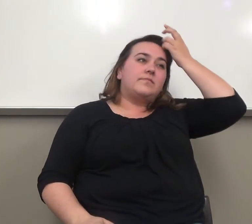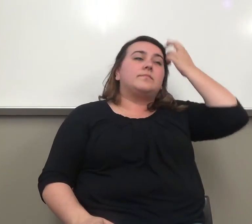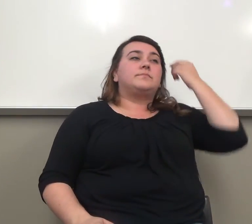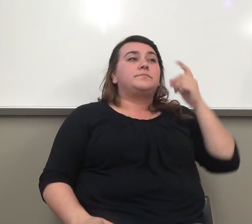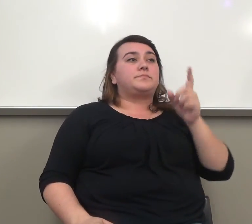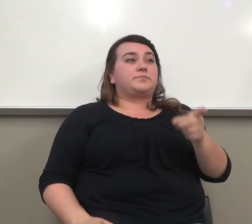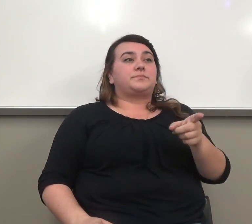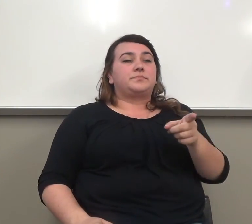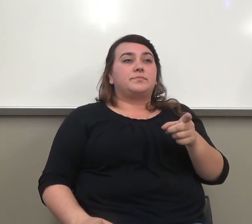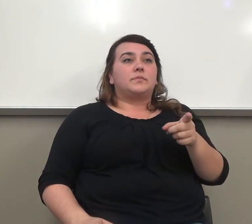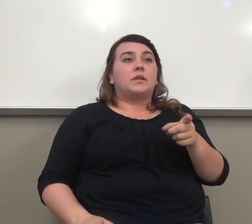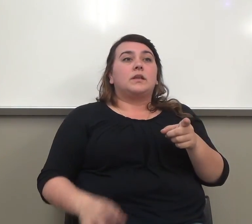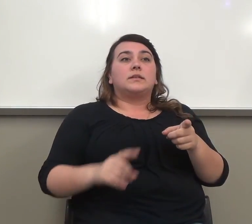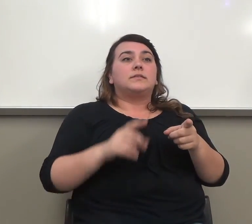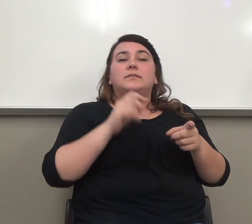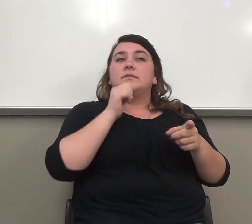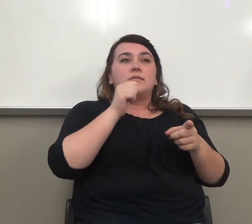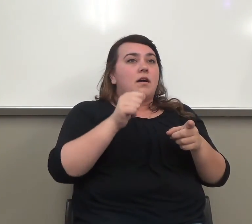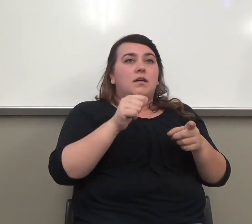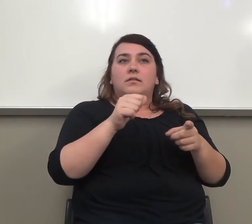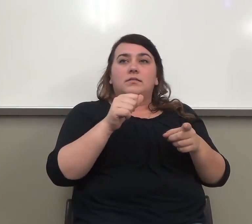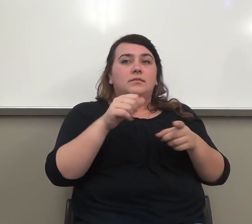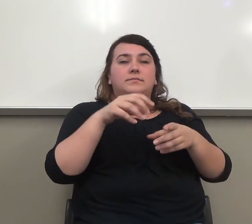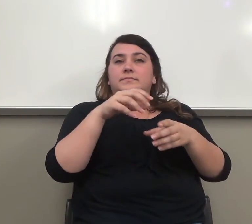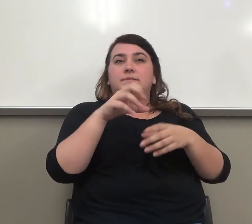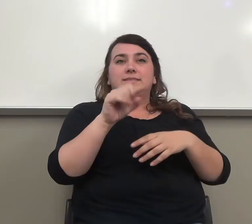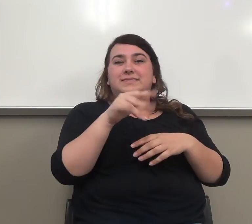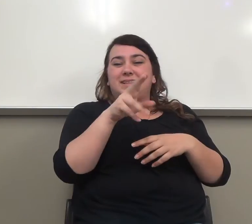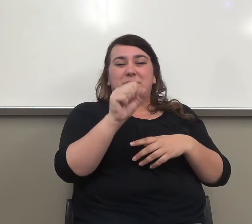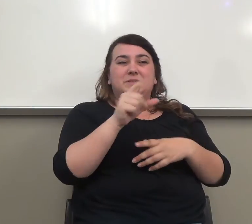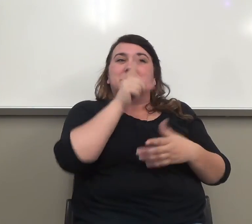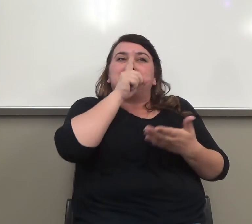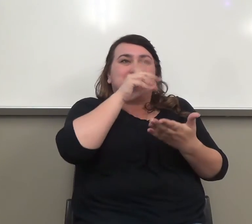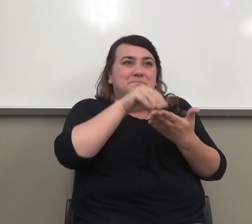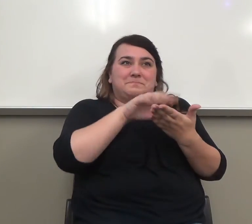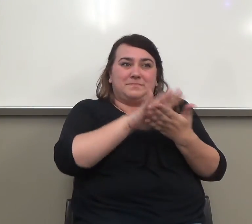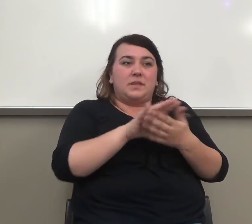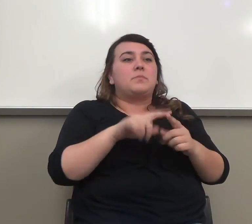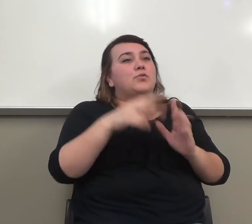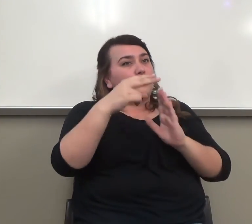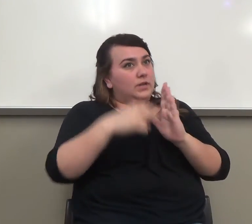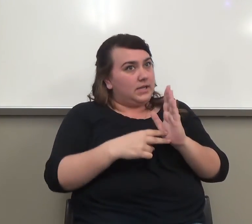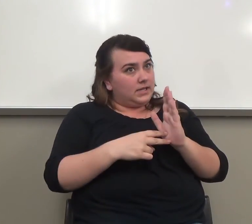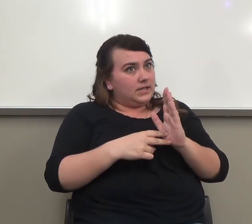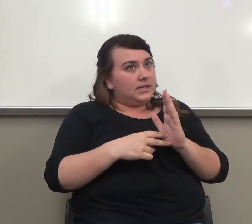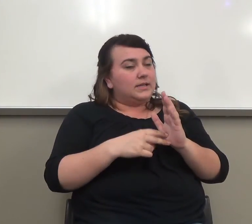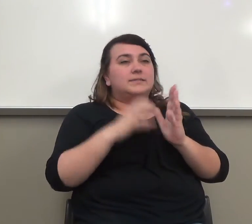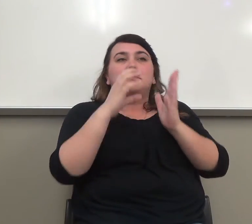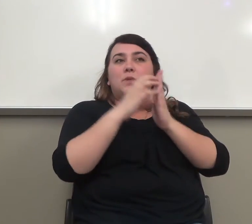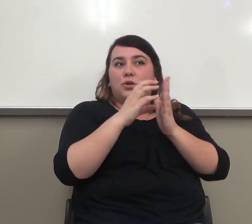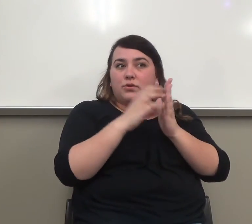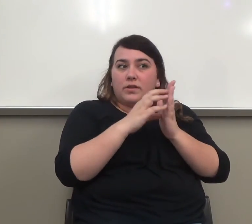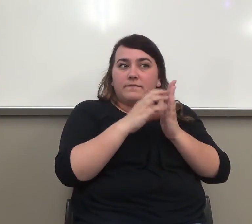now this isn't on your syllabus anywhere, but this is, read this. Read the little paragraph in the